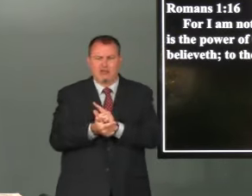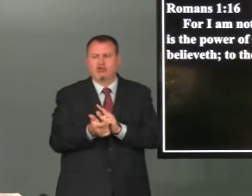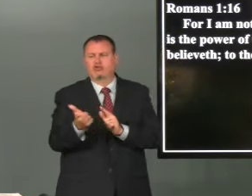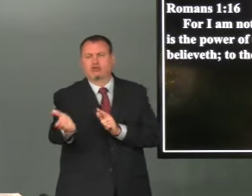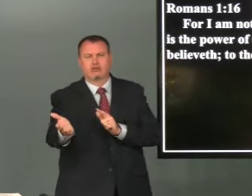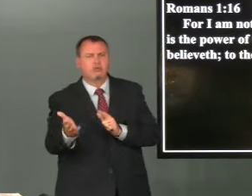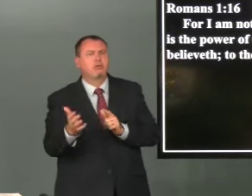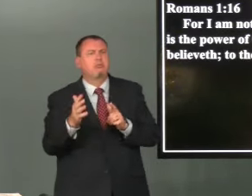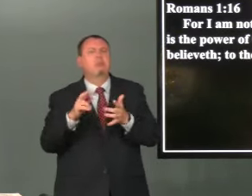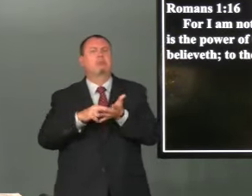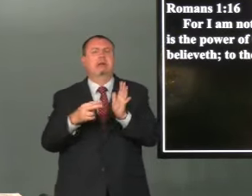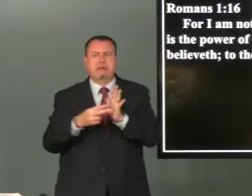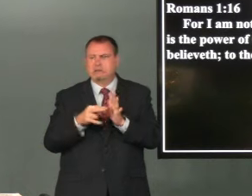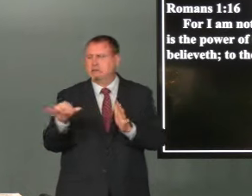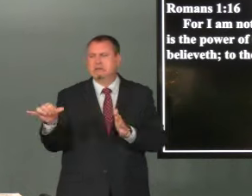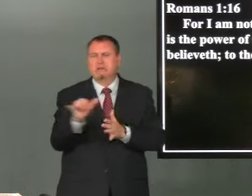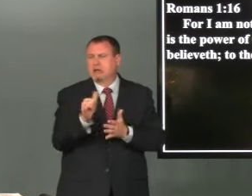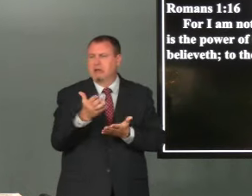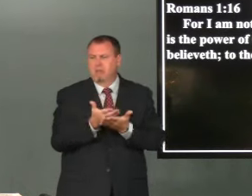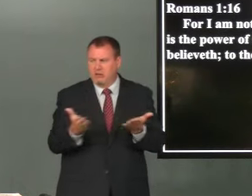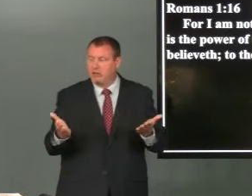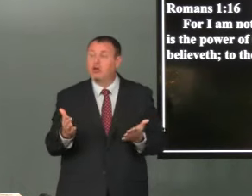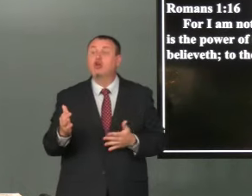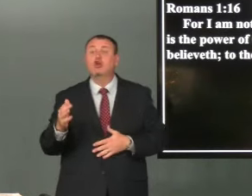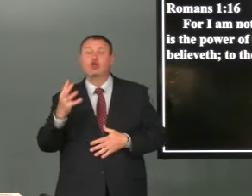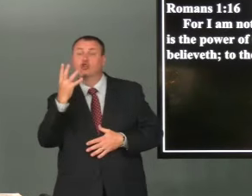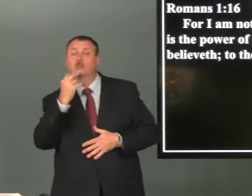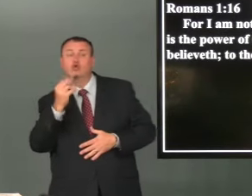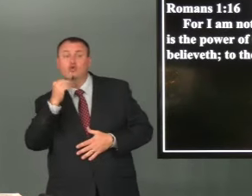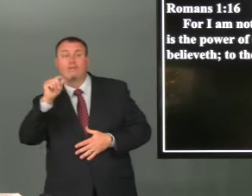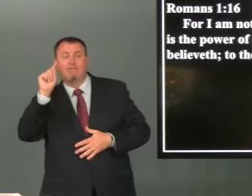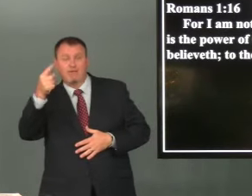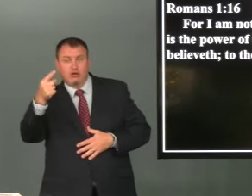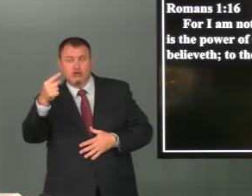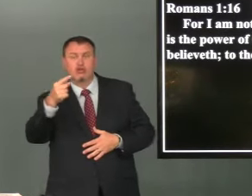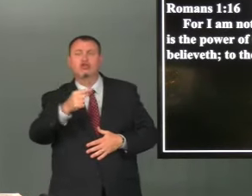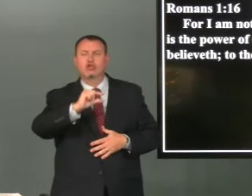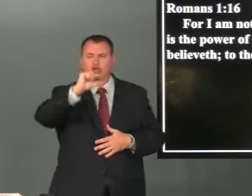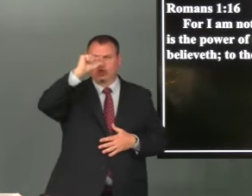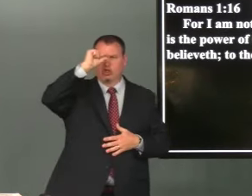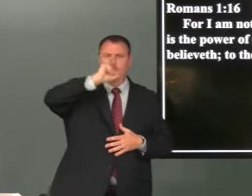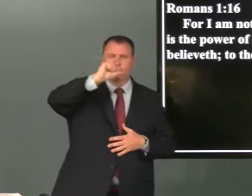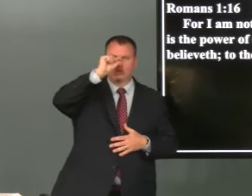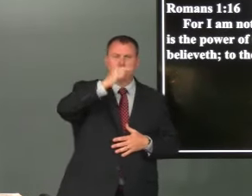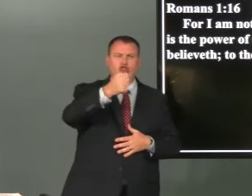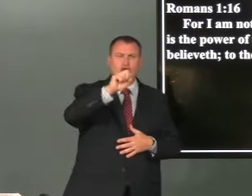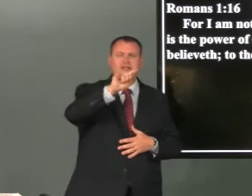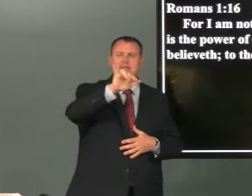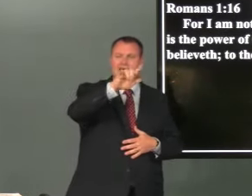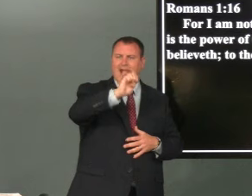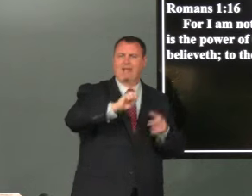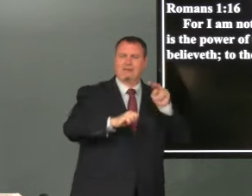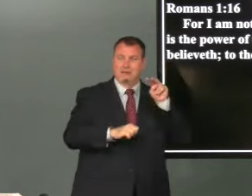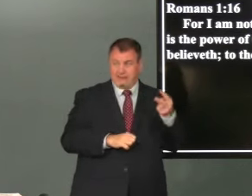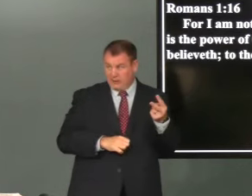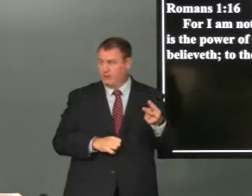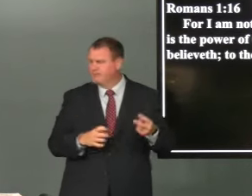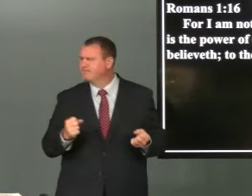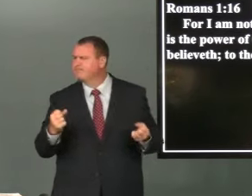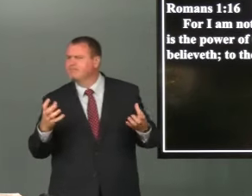because the translation means the same thing to the jew first and to the gentile and the greek